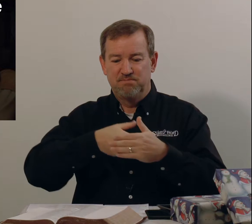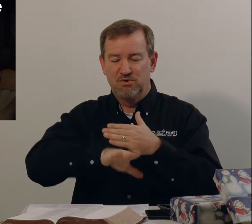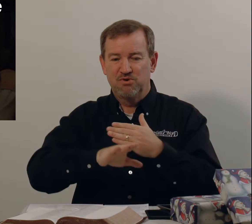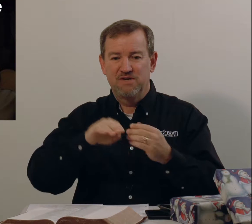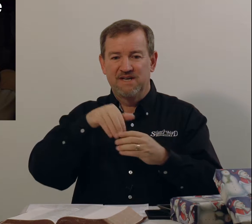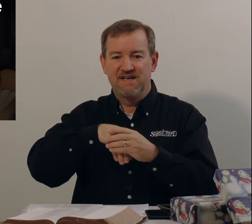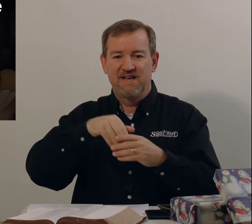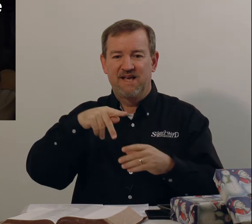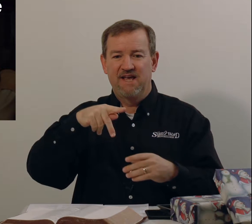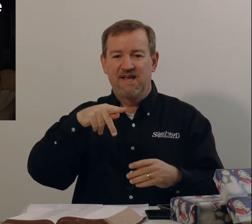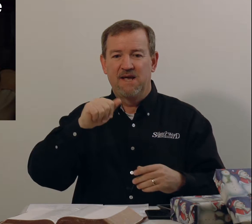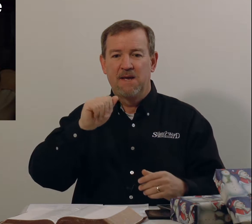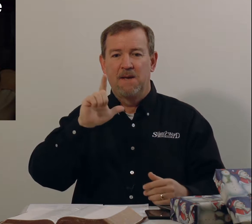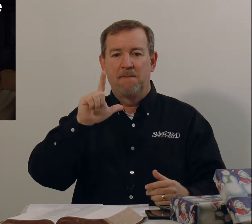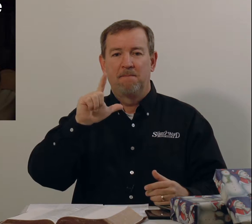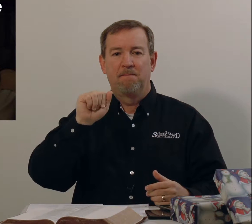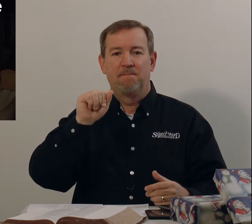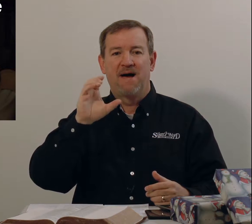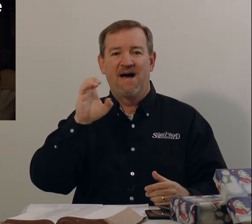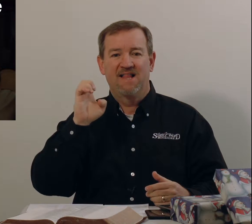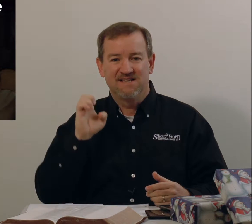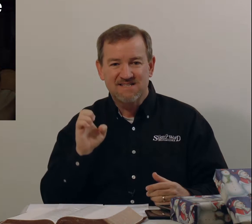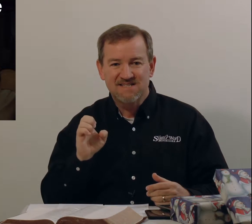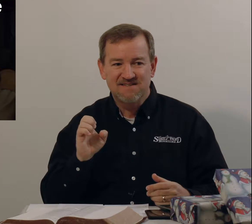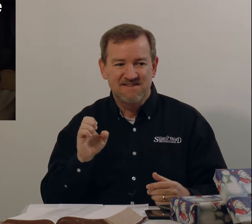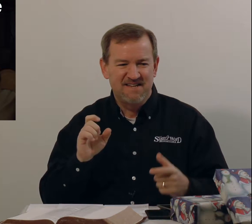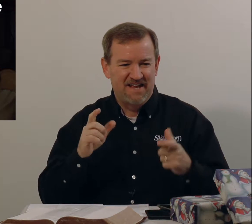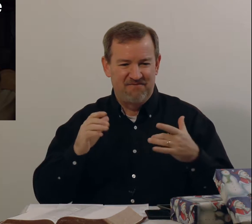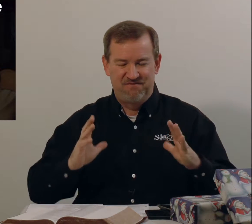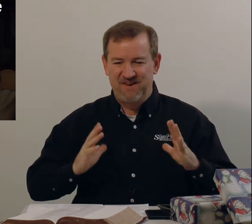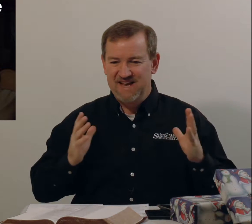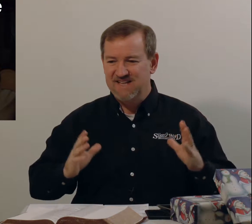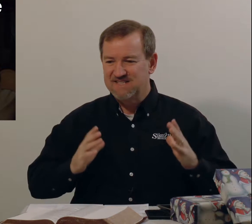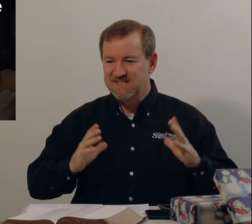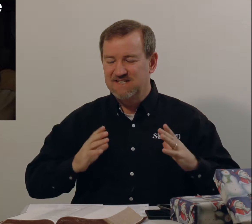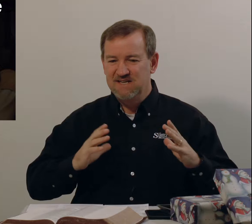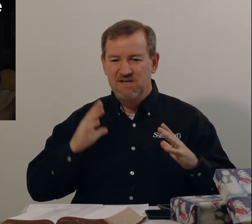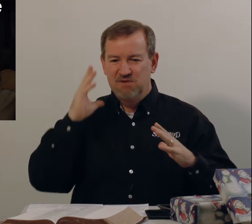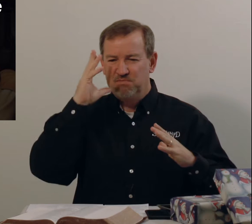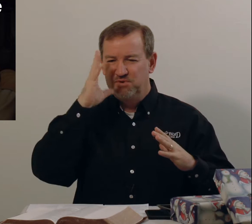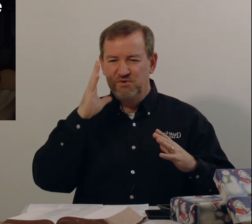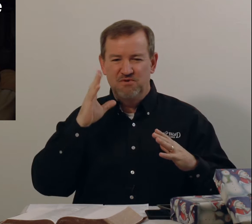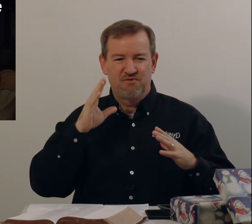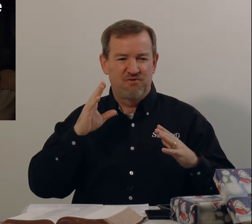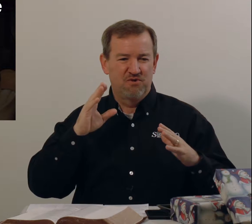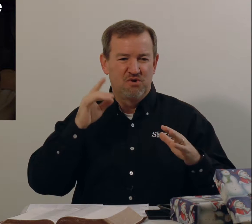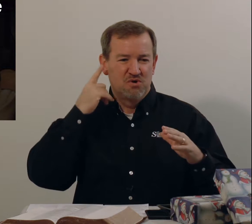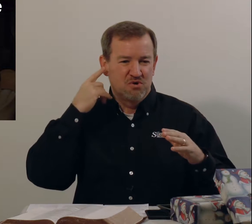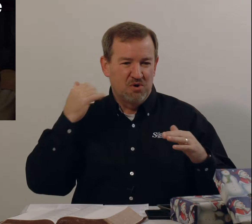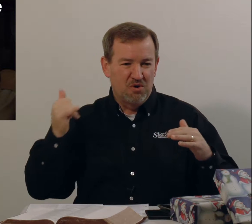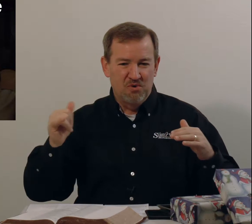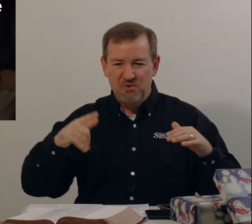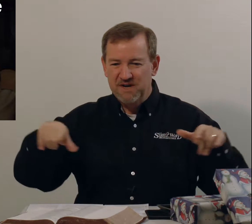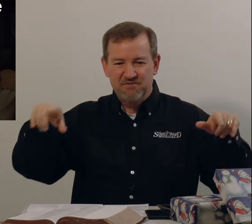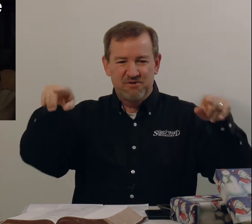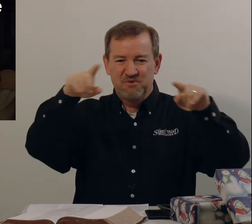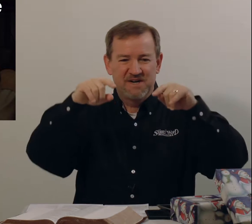born in a palace in a fancy, beautiful gold everywhere